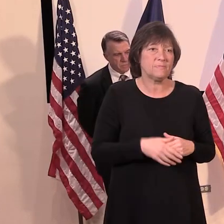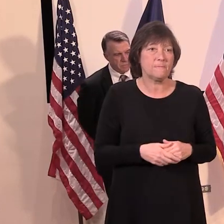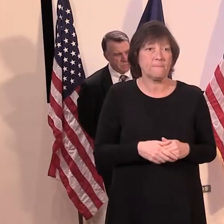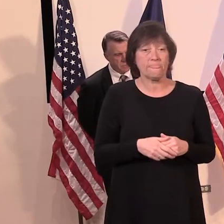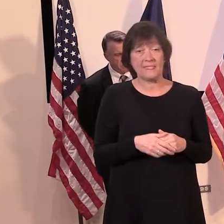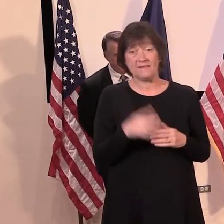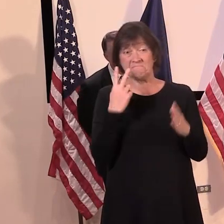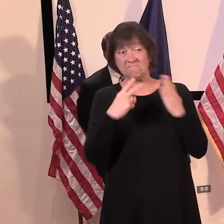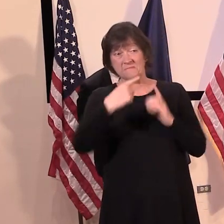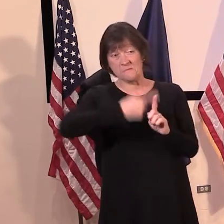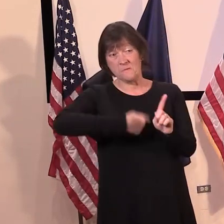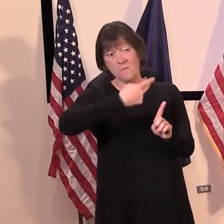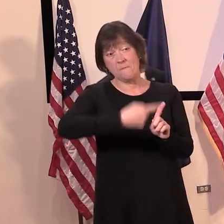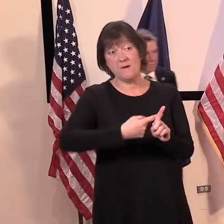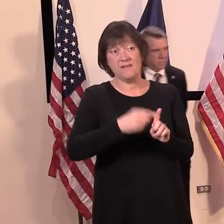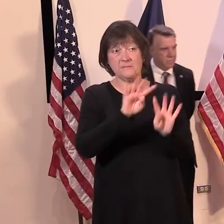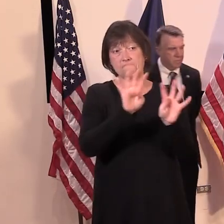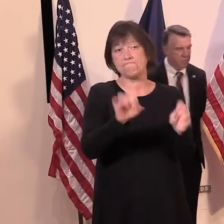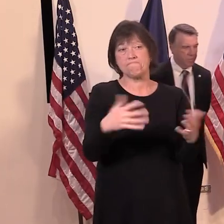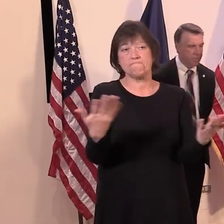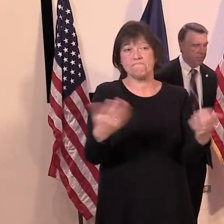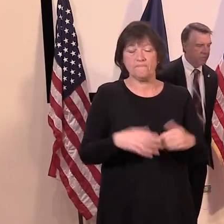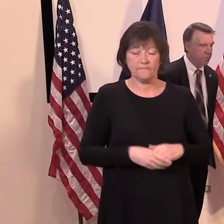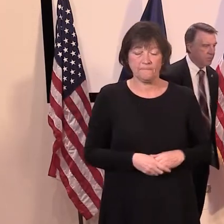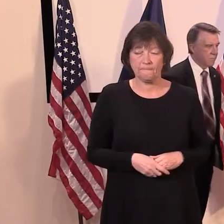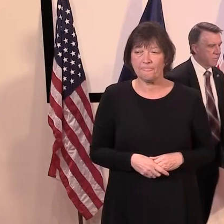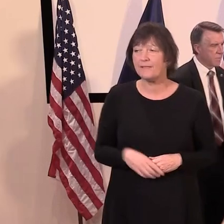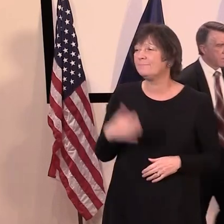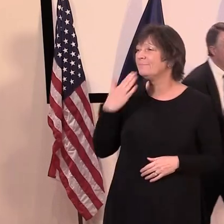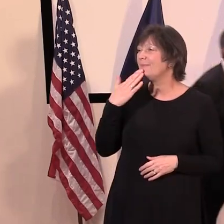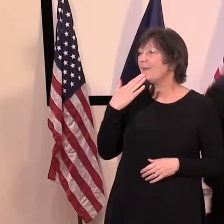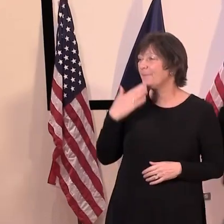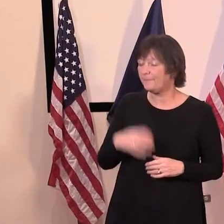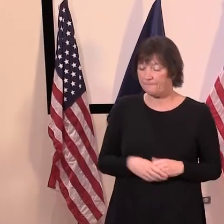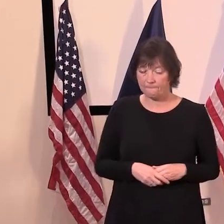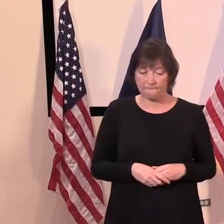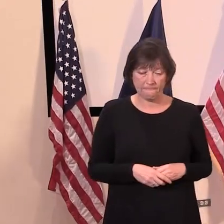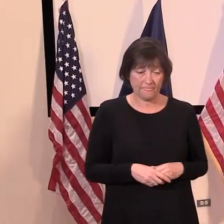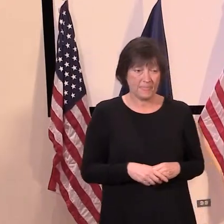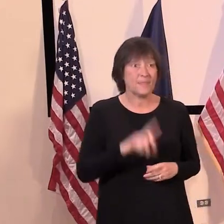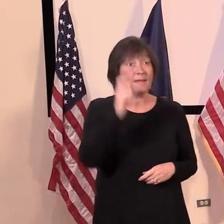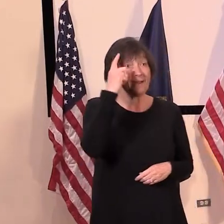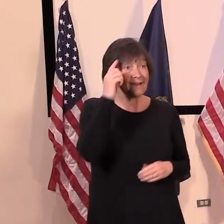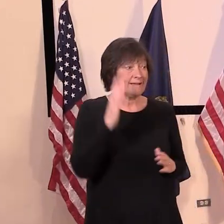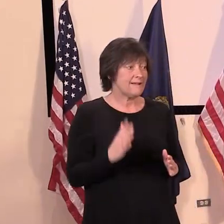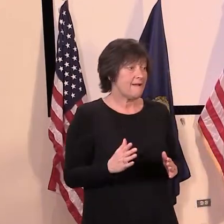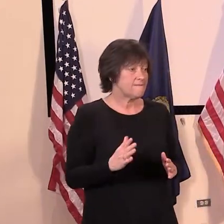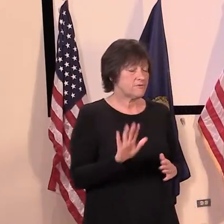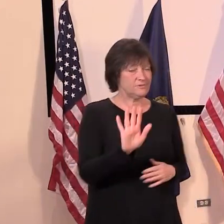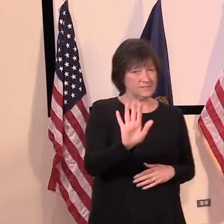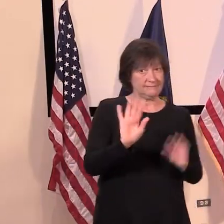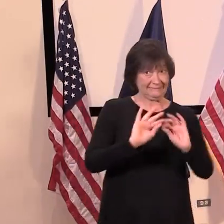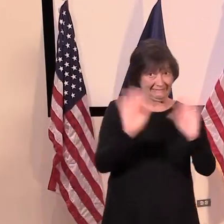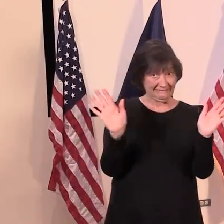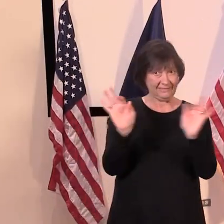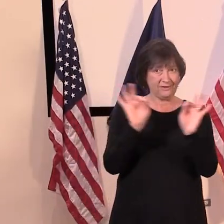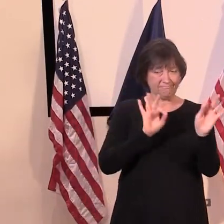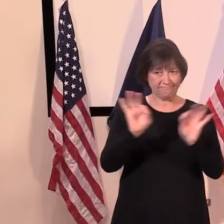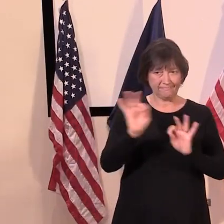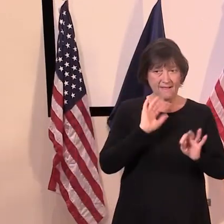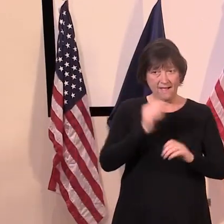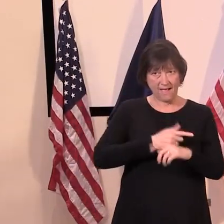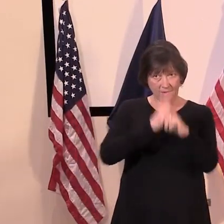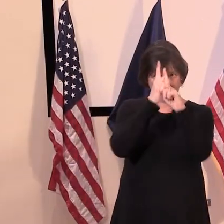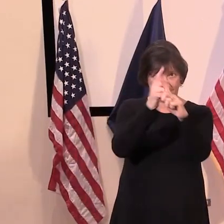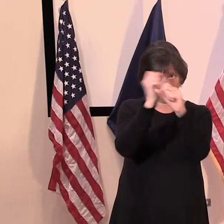month, I would say, or so. Okay. Great. Thank you very much. Just, just so we can, I'm clear, um, on what our